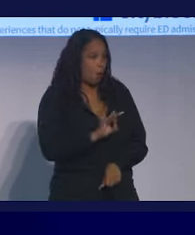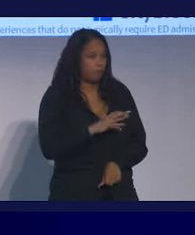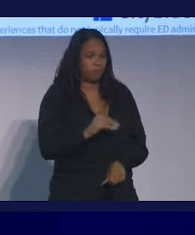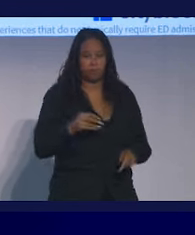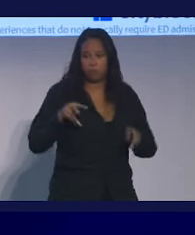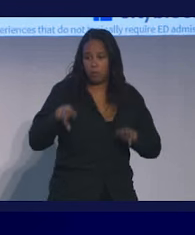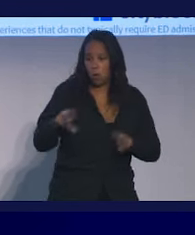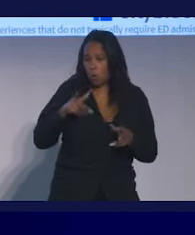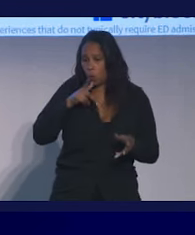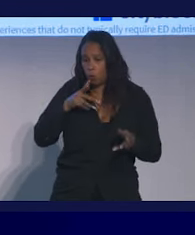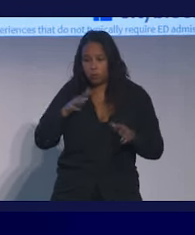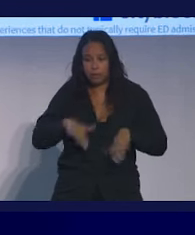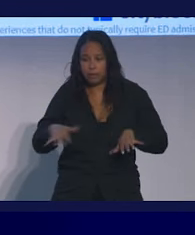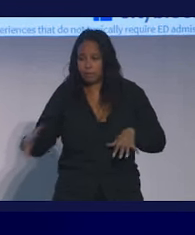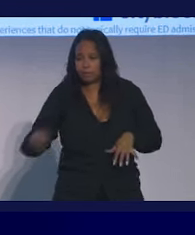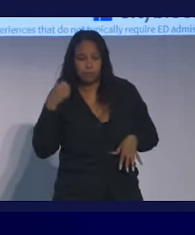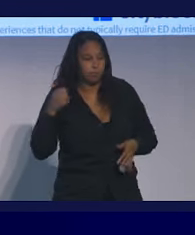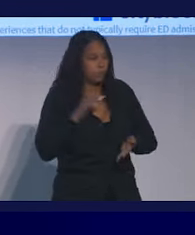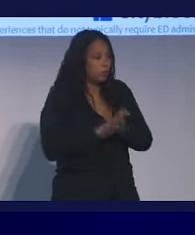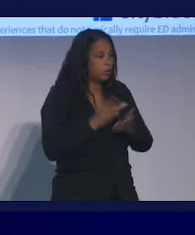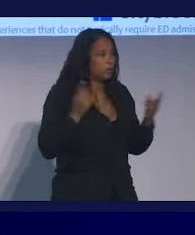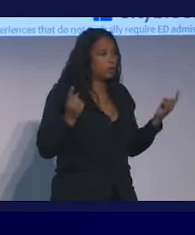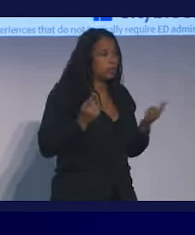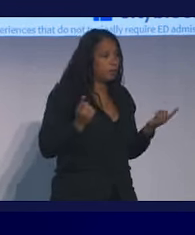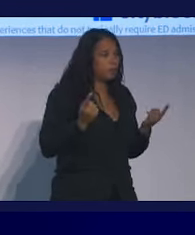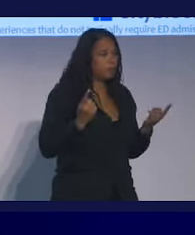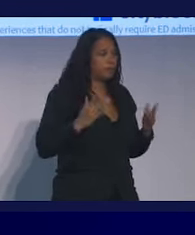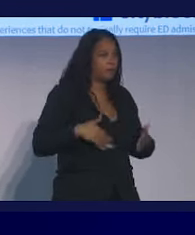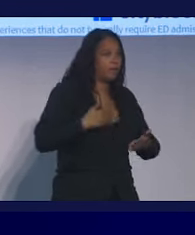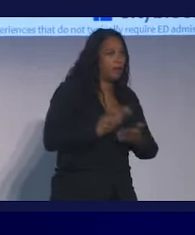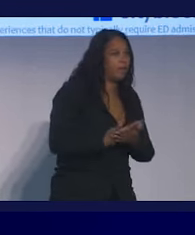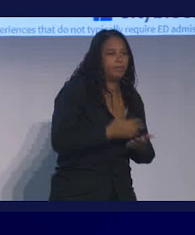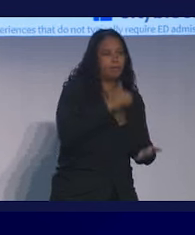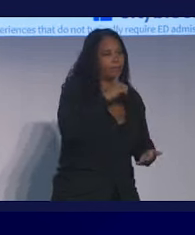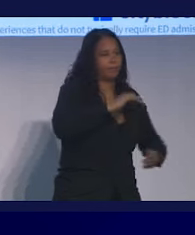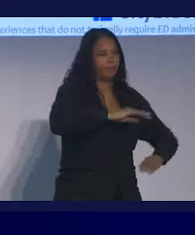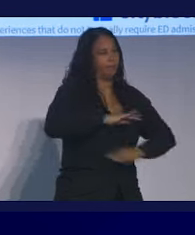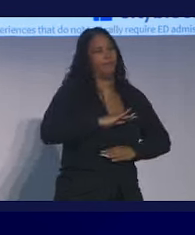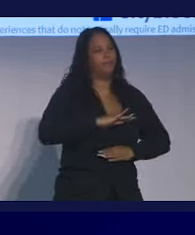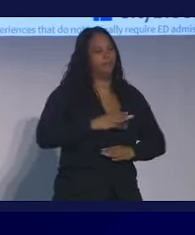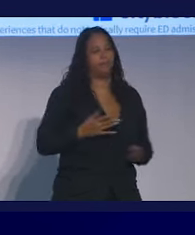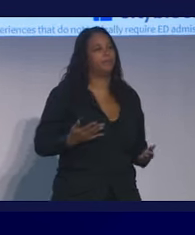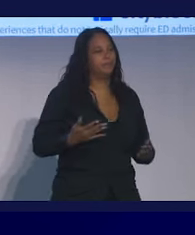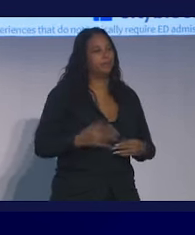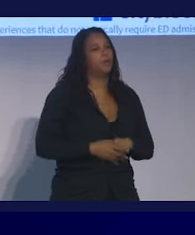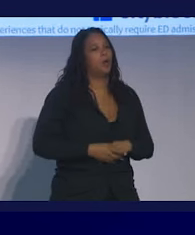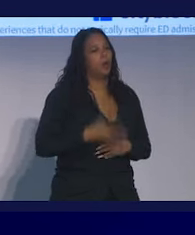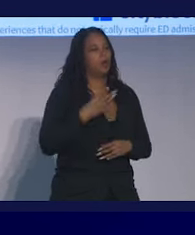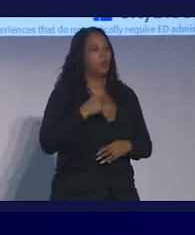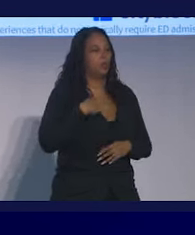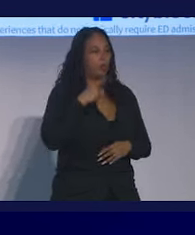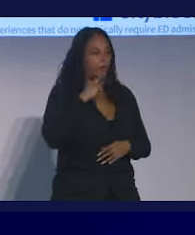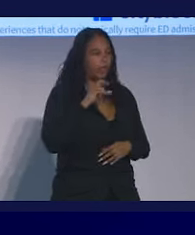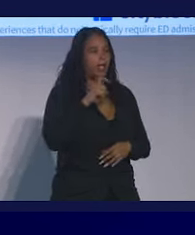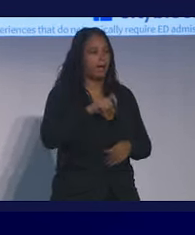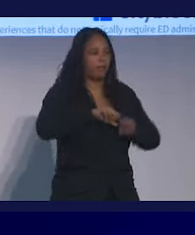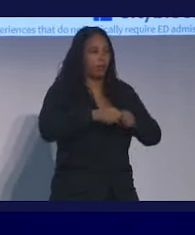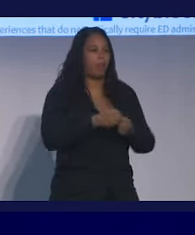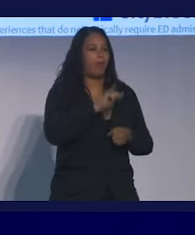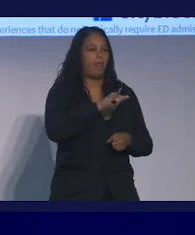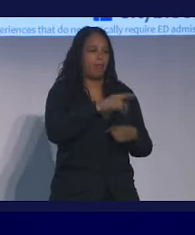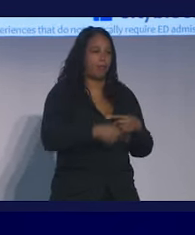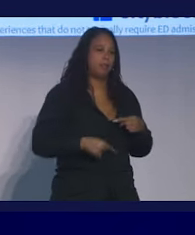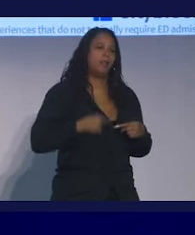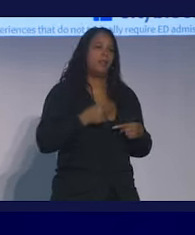you get 10 minutes of what often feels quite unsatisfactory at the end of the day. And we really need to break that cycle and we've really